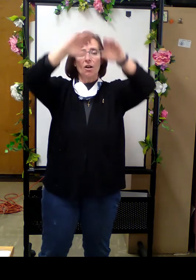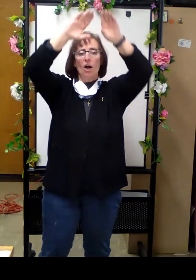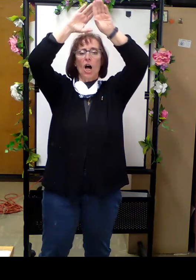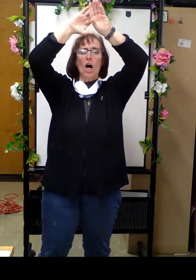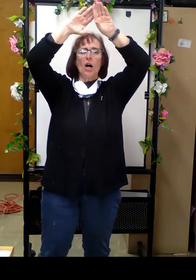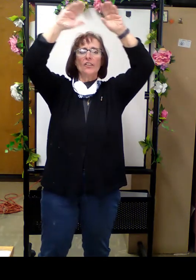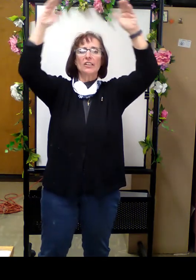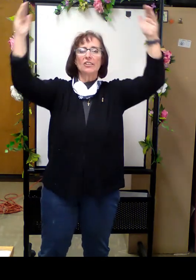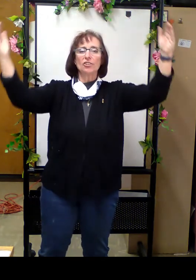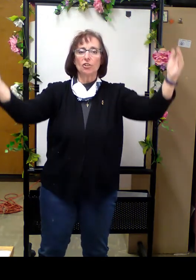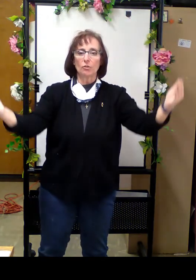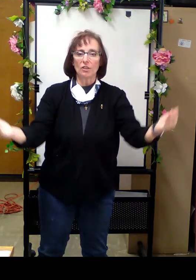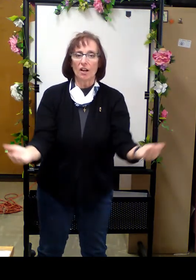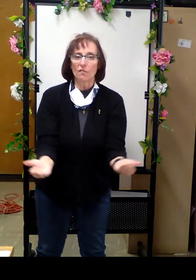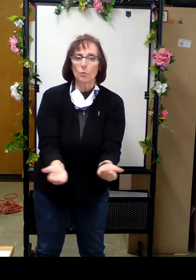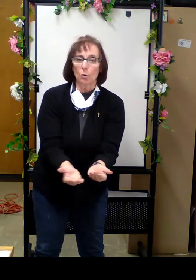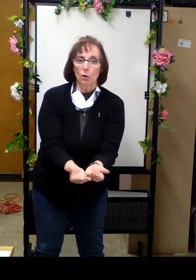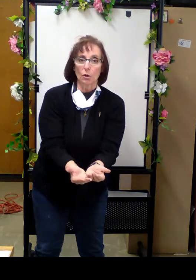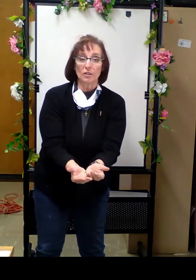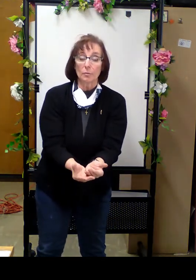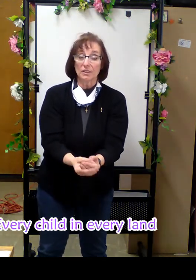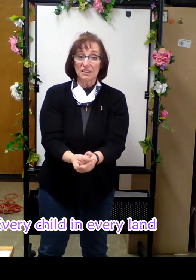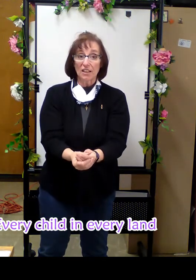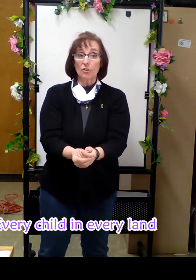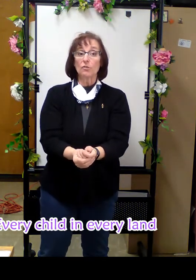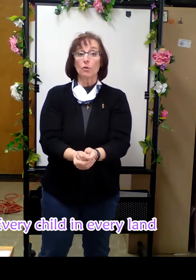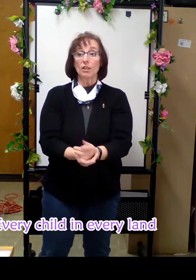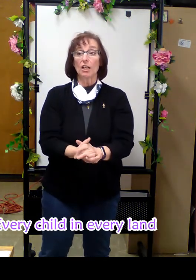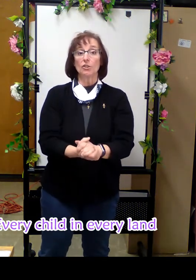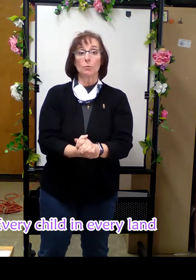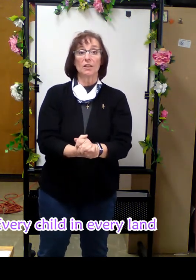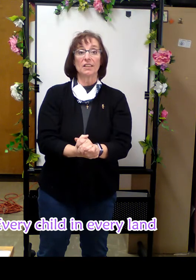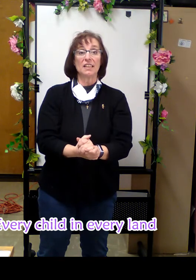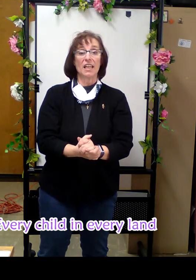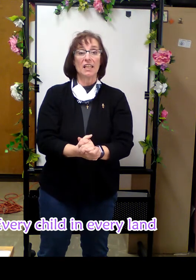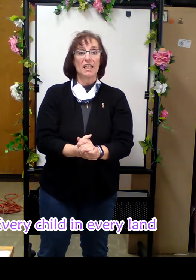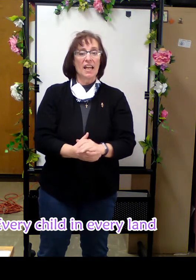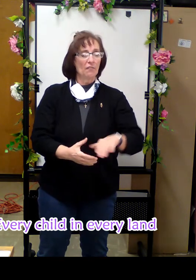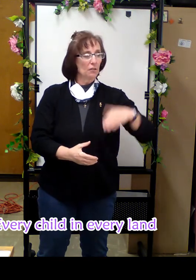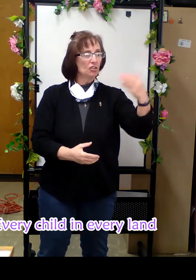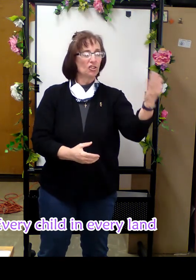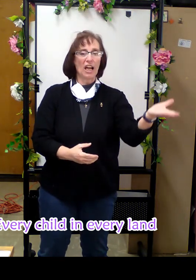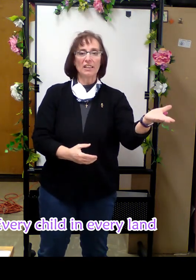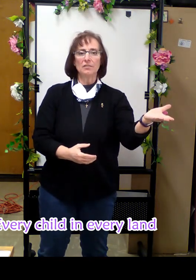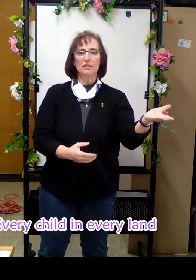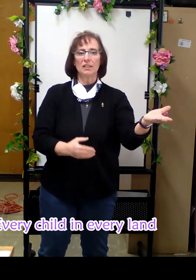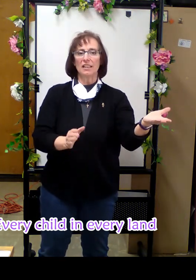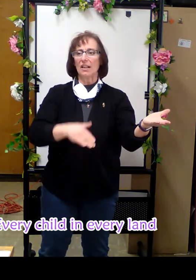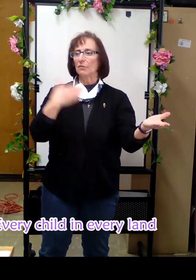all the little children of the world. But instead of those four colors, we're going to say every child in every